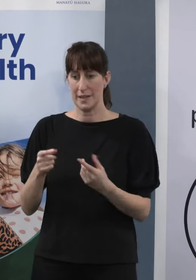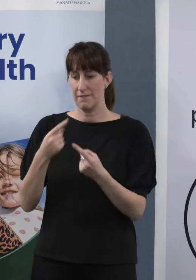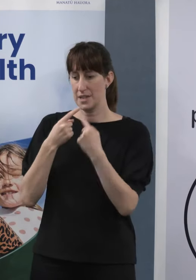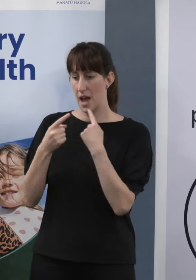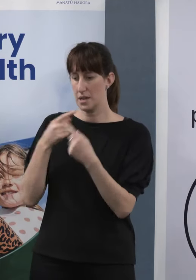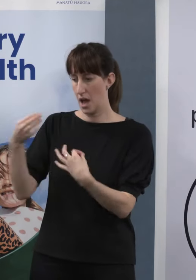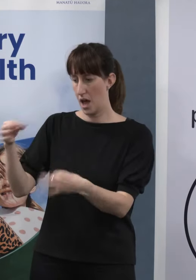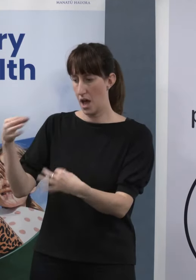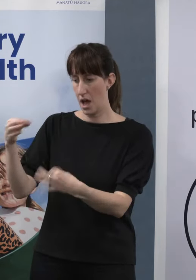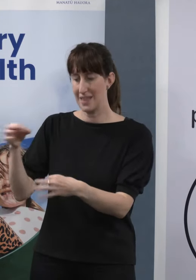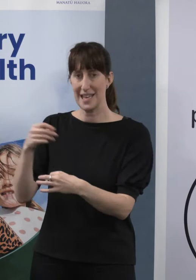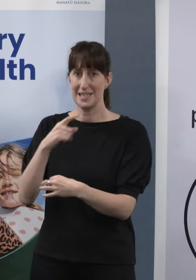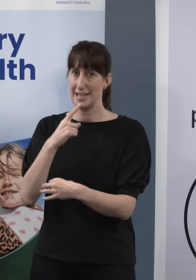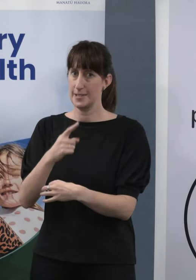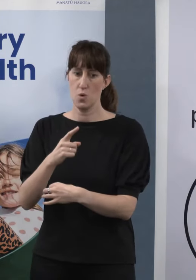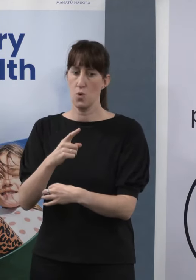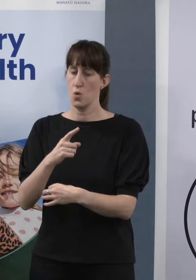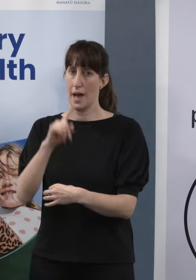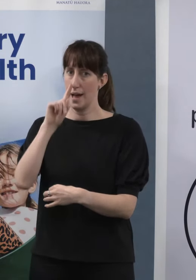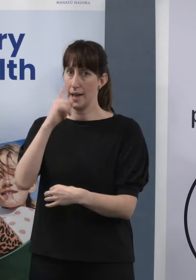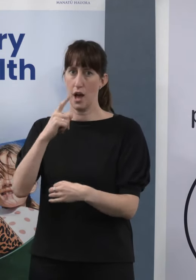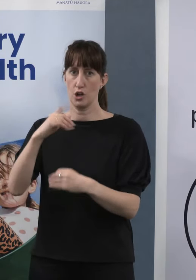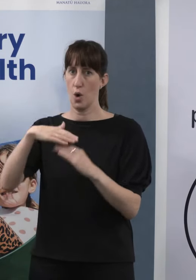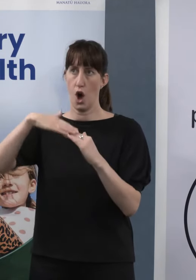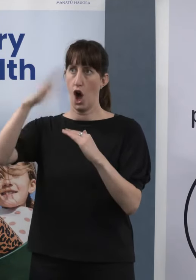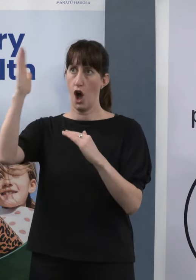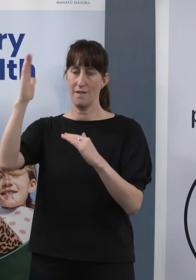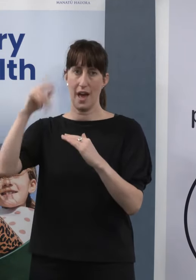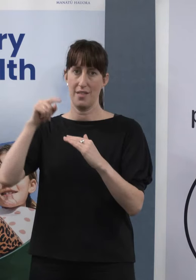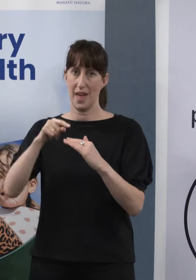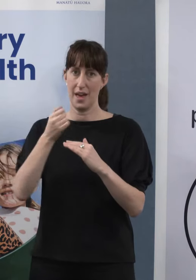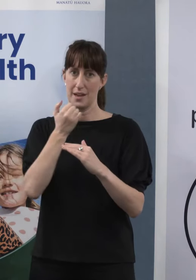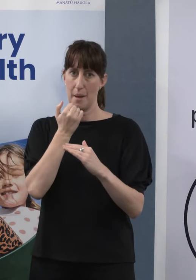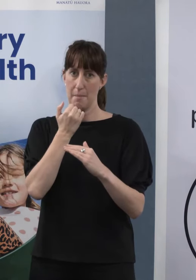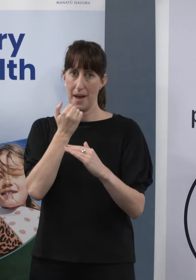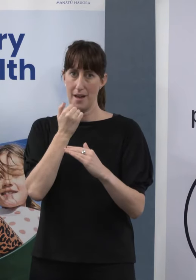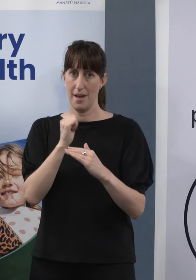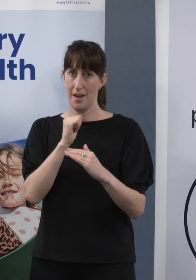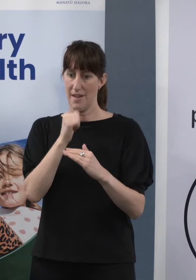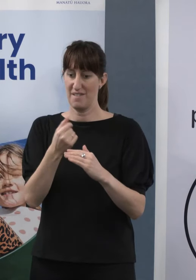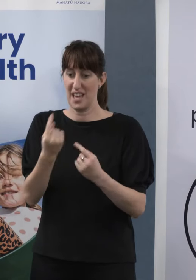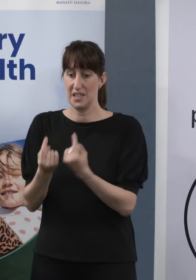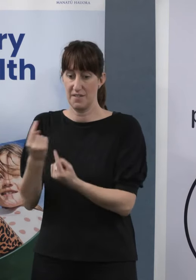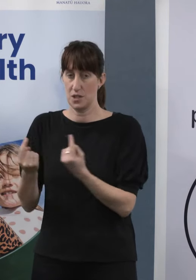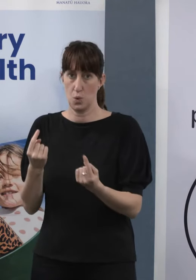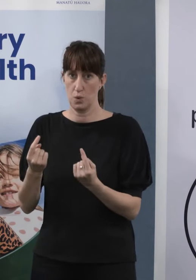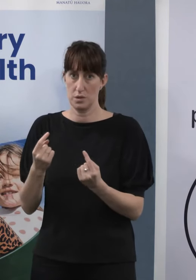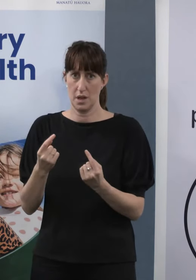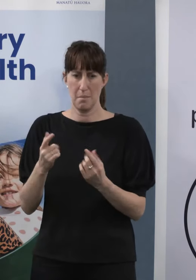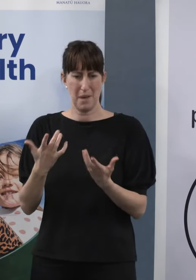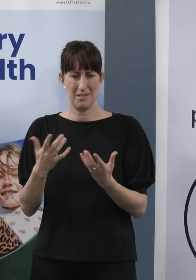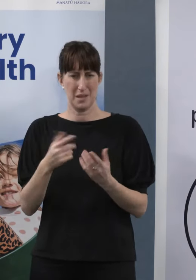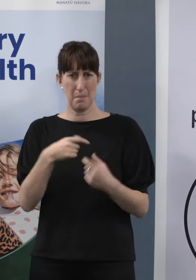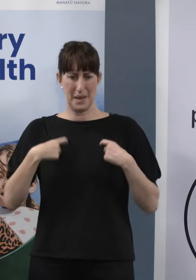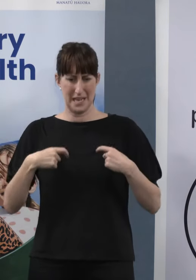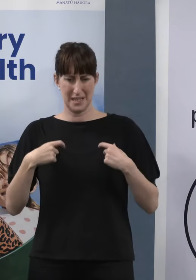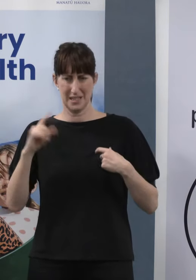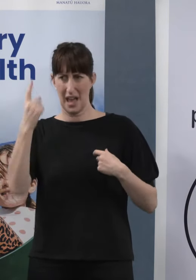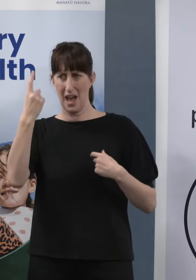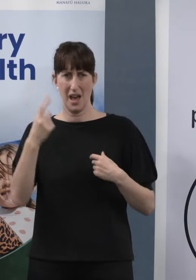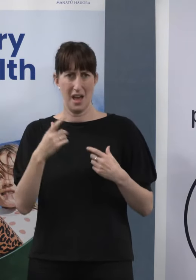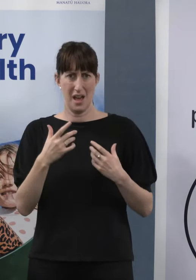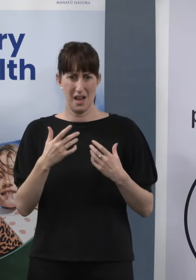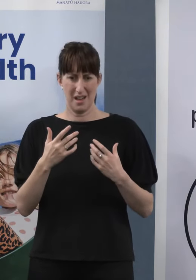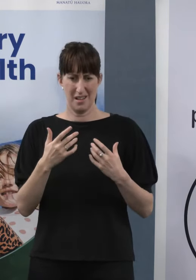says, you will not be able to test past this number at an unpooled level, and it doesn't make it through to you or ministers. Do you have any idea?